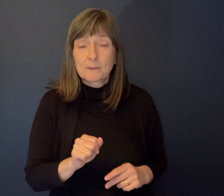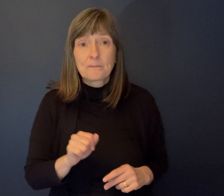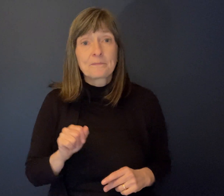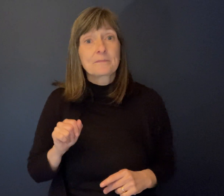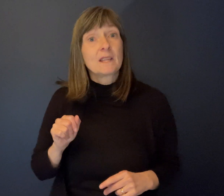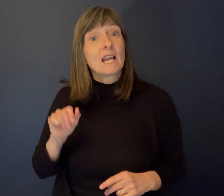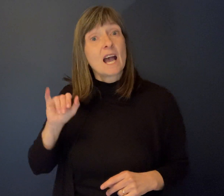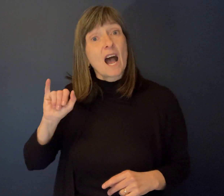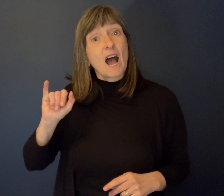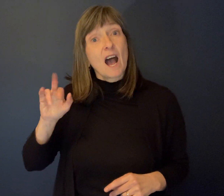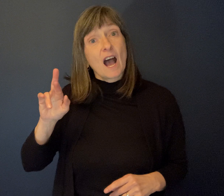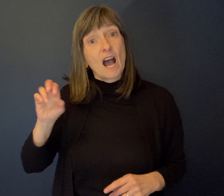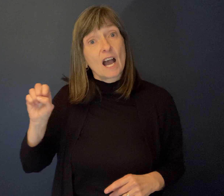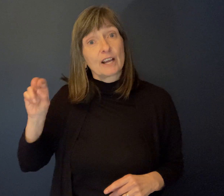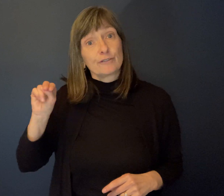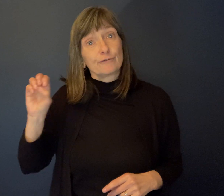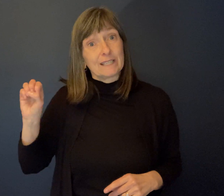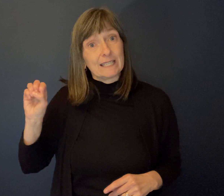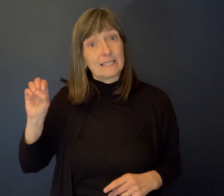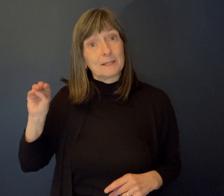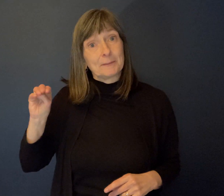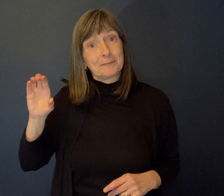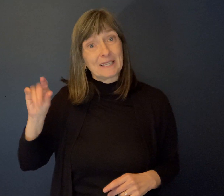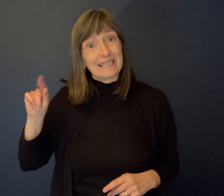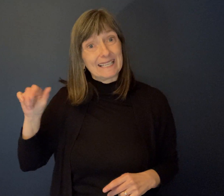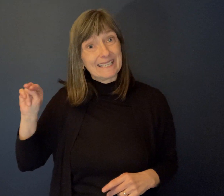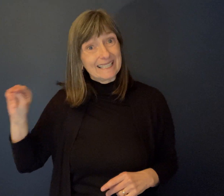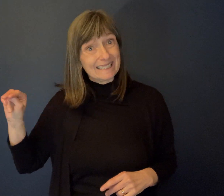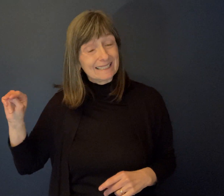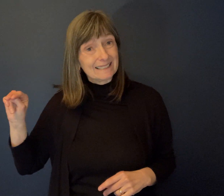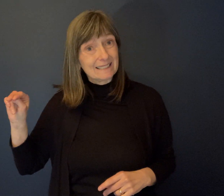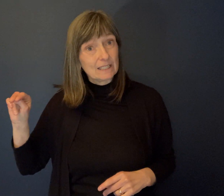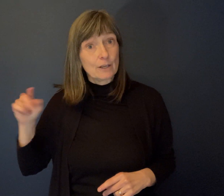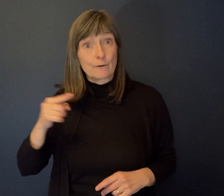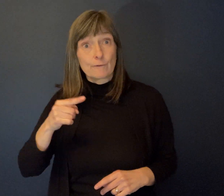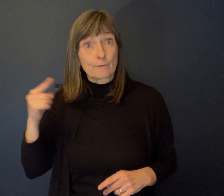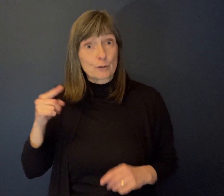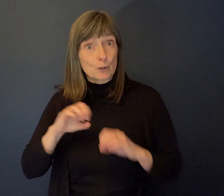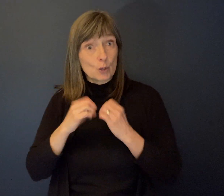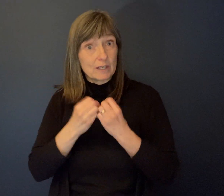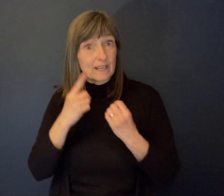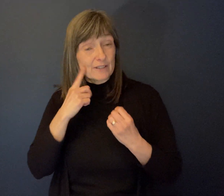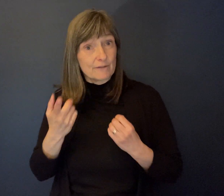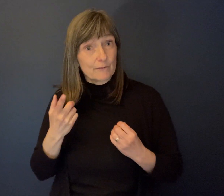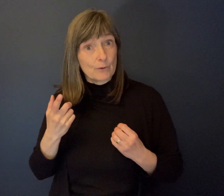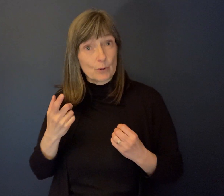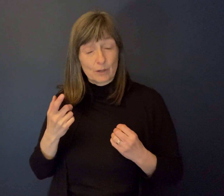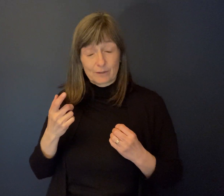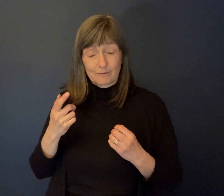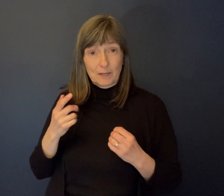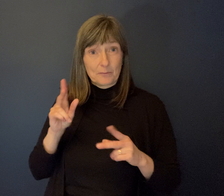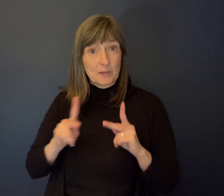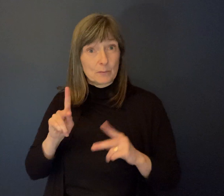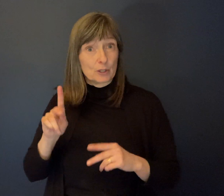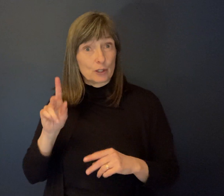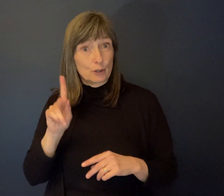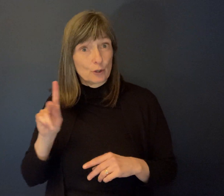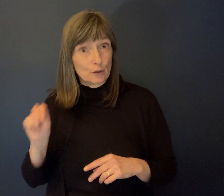the very first president of the Consumer Organization of Disabled People from London and London. Tremendous woman. Sadly, didn't pass away